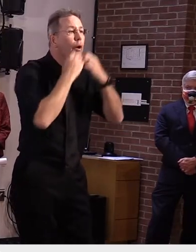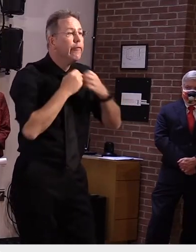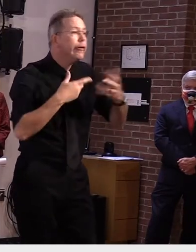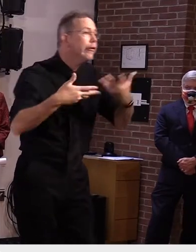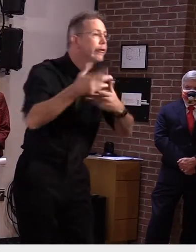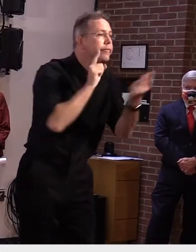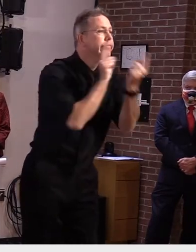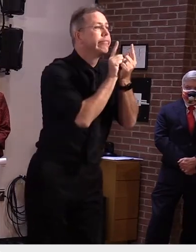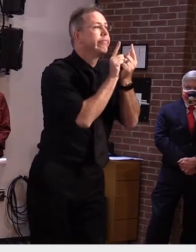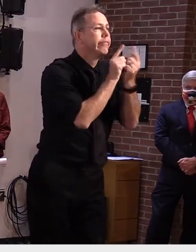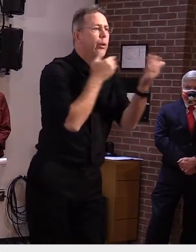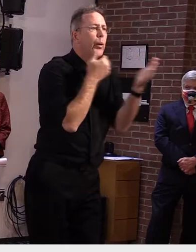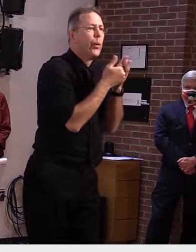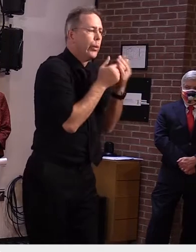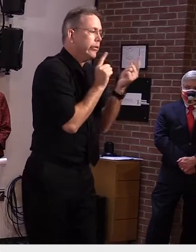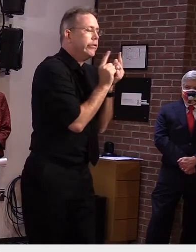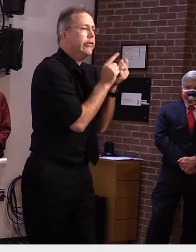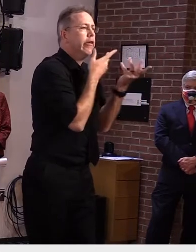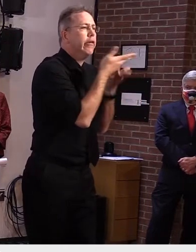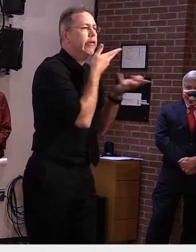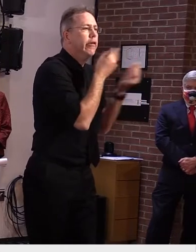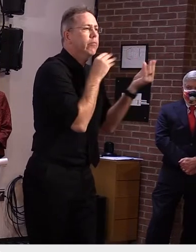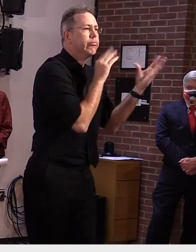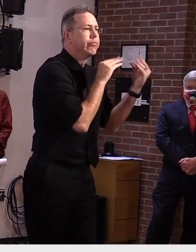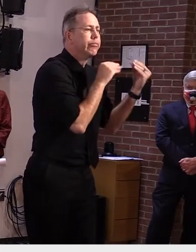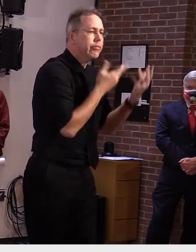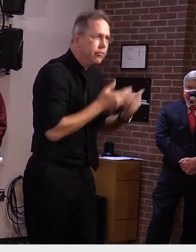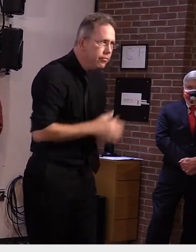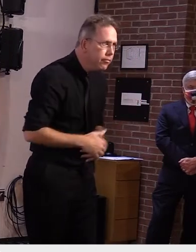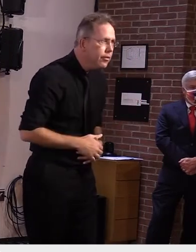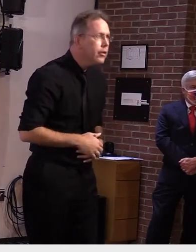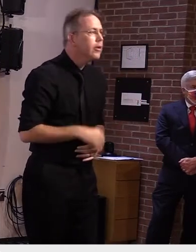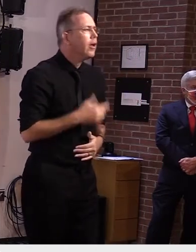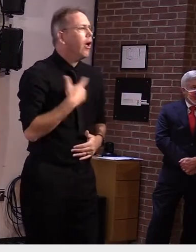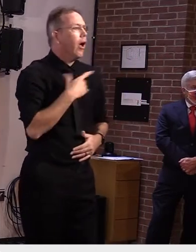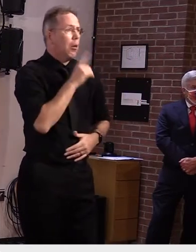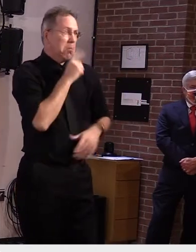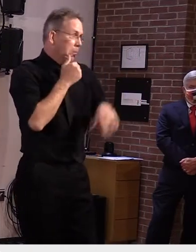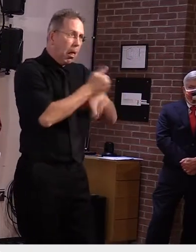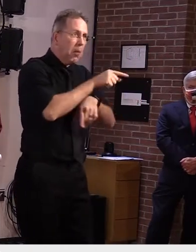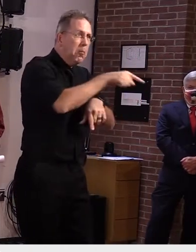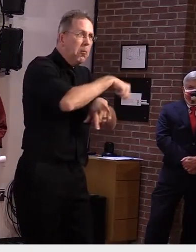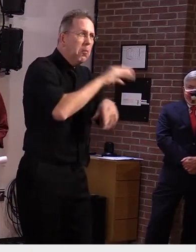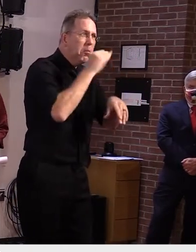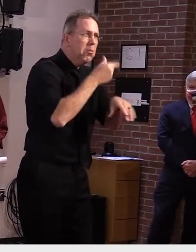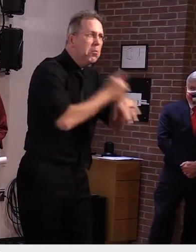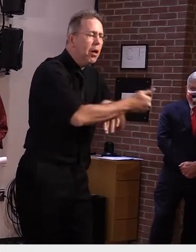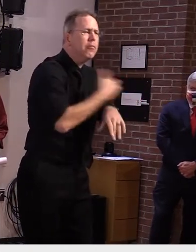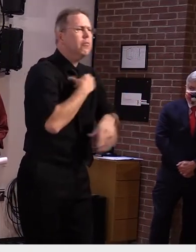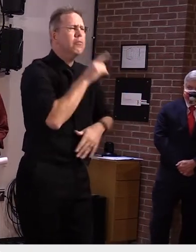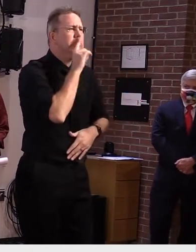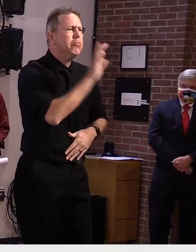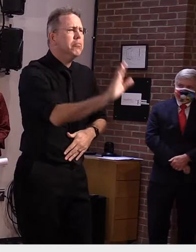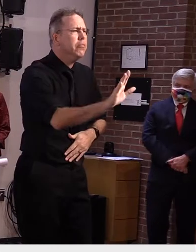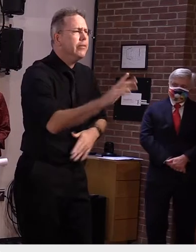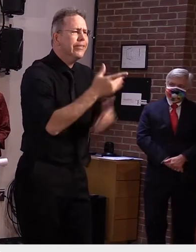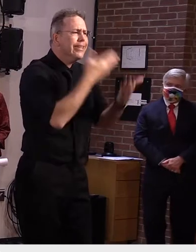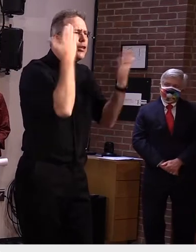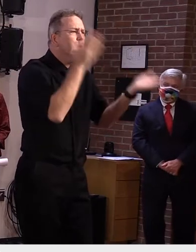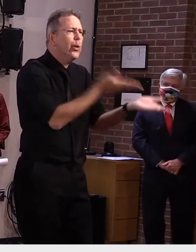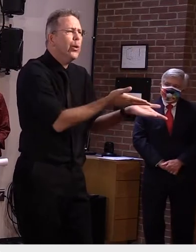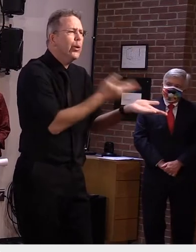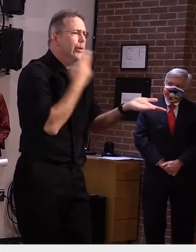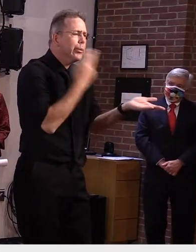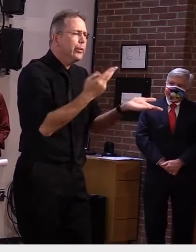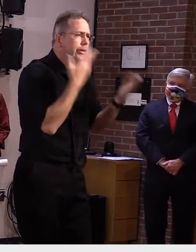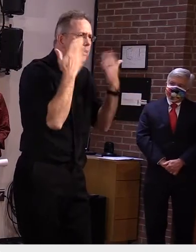things that happen. These things are potential risk factors that could contribute to spread. So we all need to